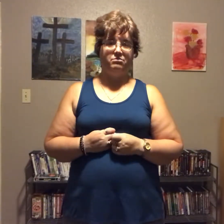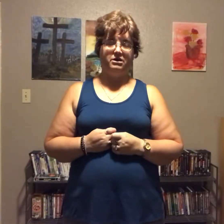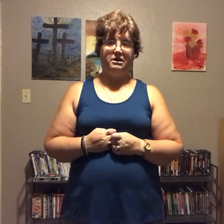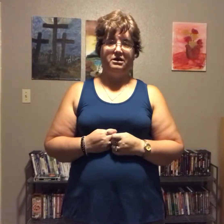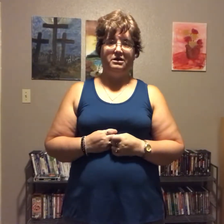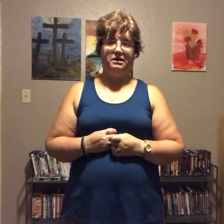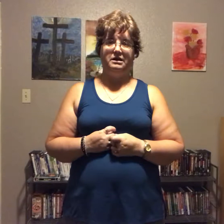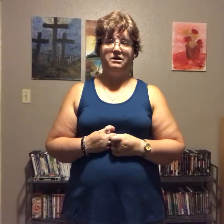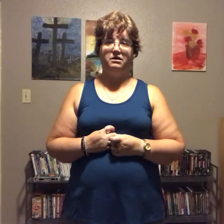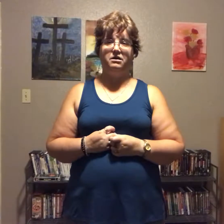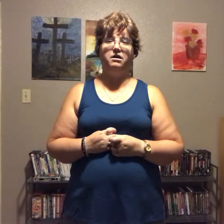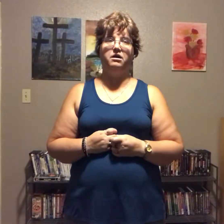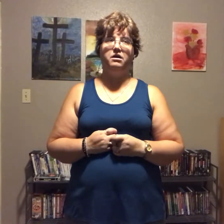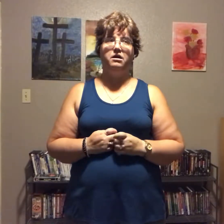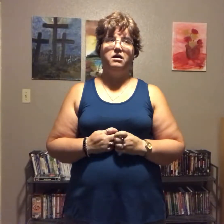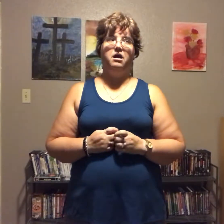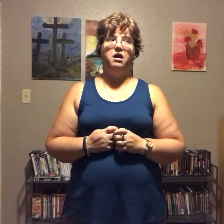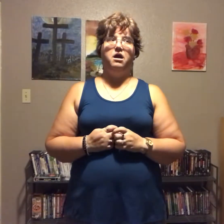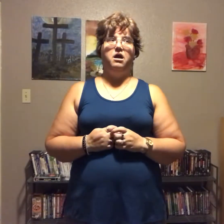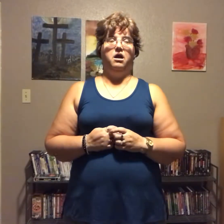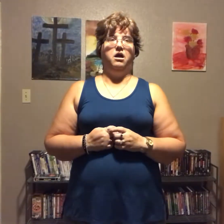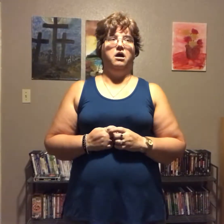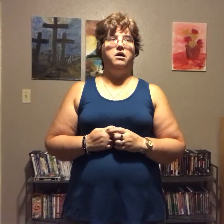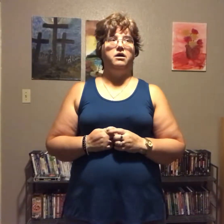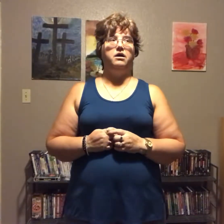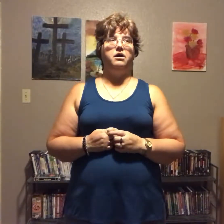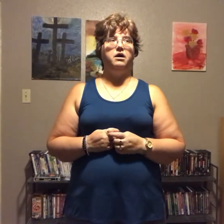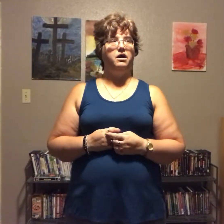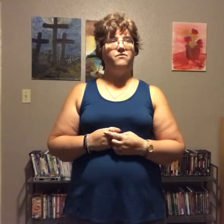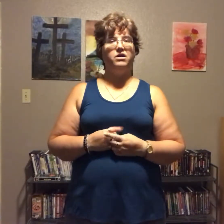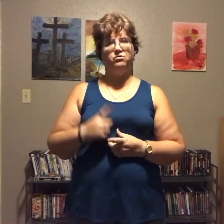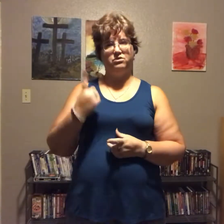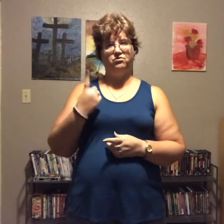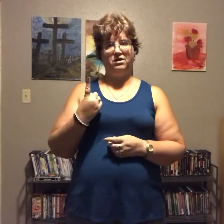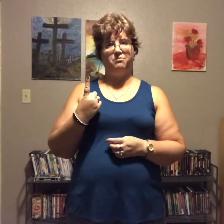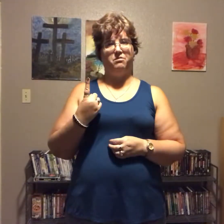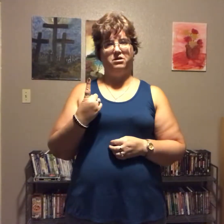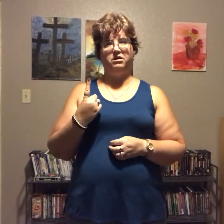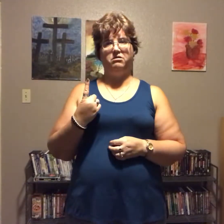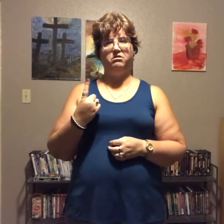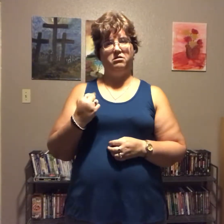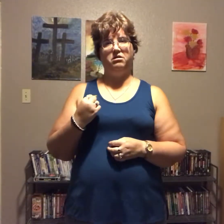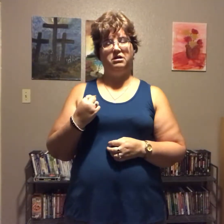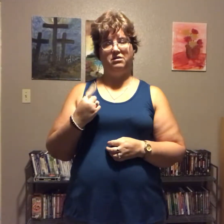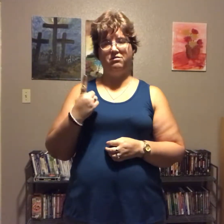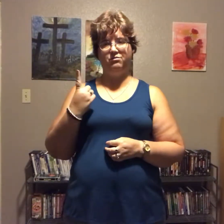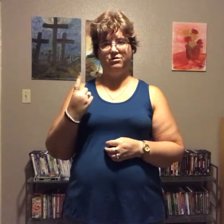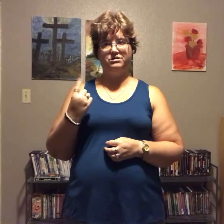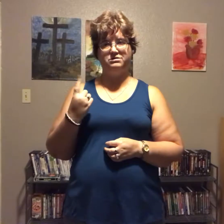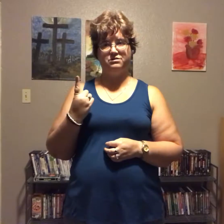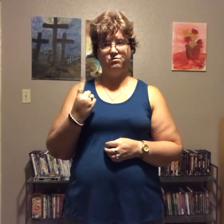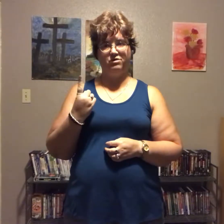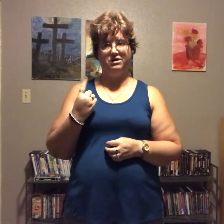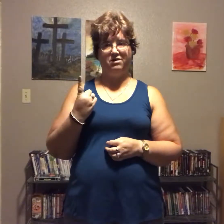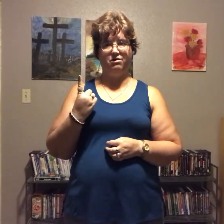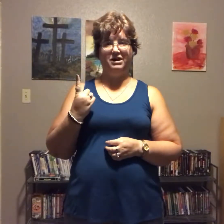plan and I've got a one-track mind it only works one direction